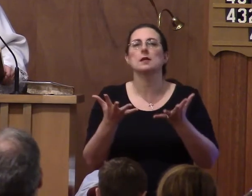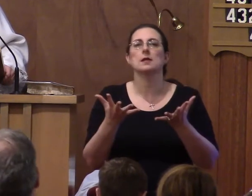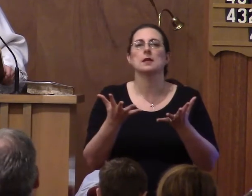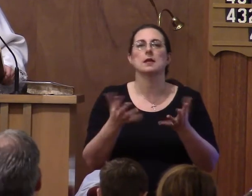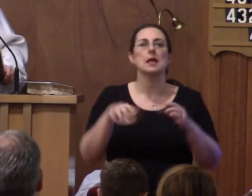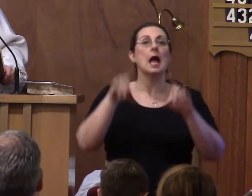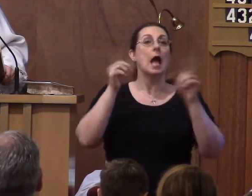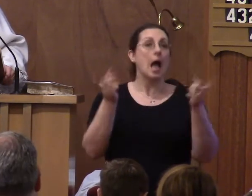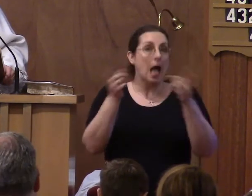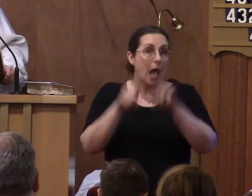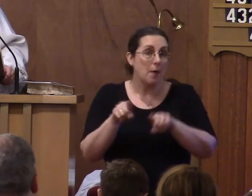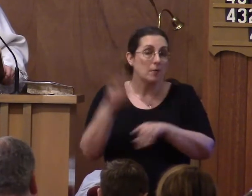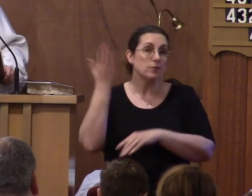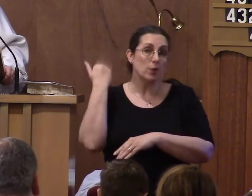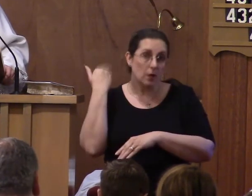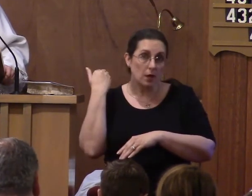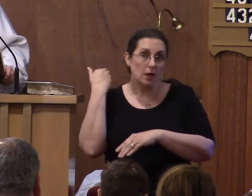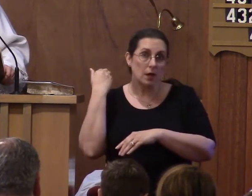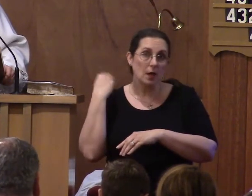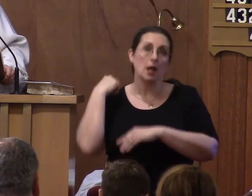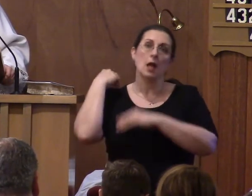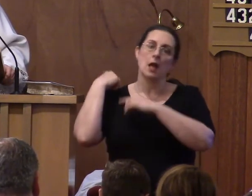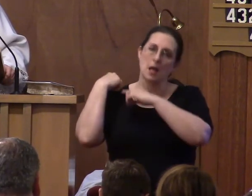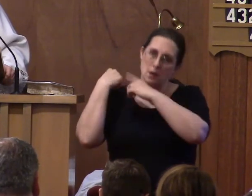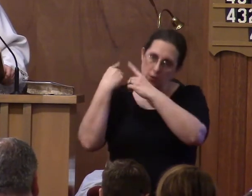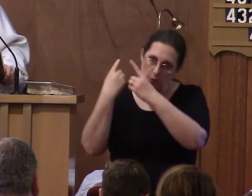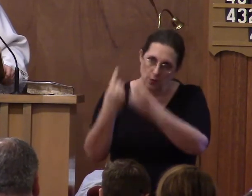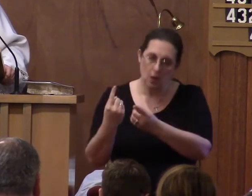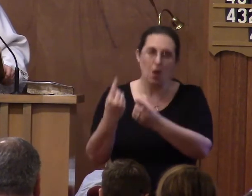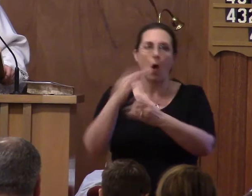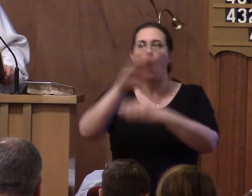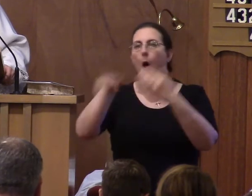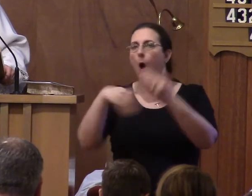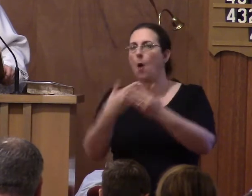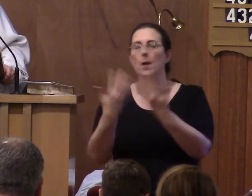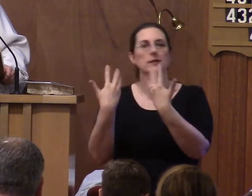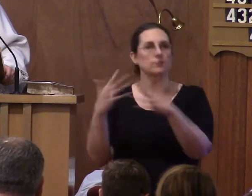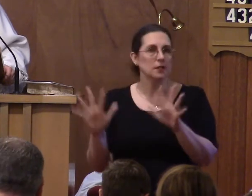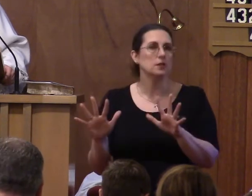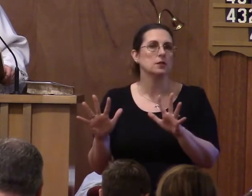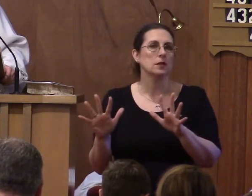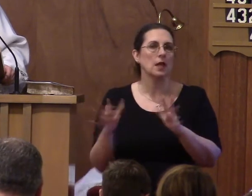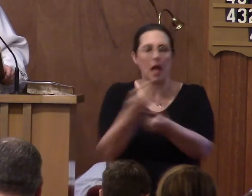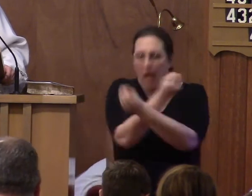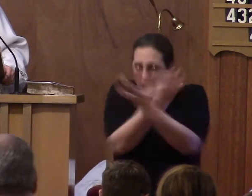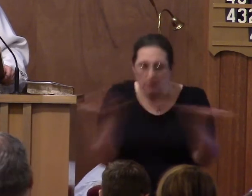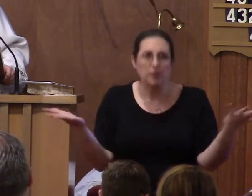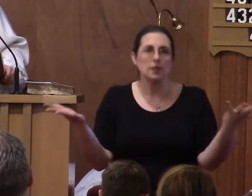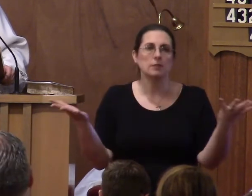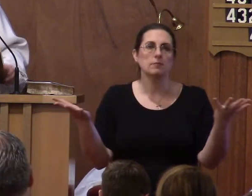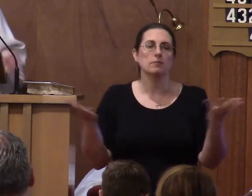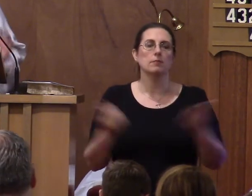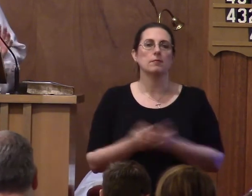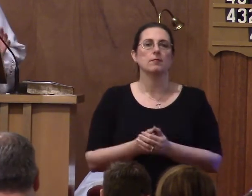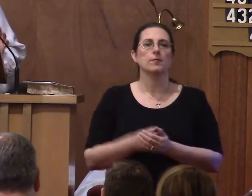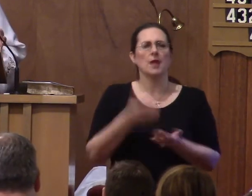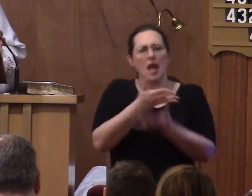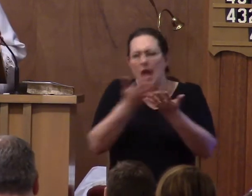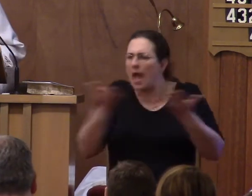been and will always be finished. Everything. Everything necessary